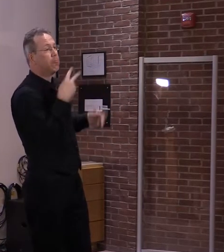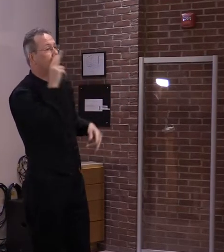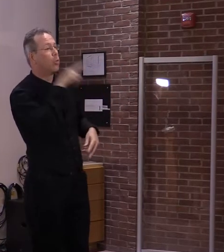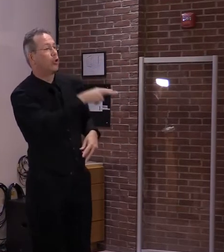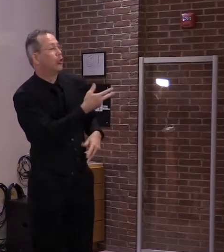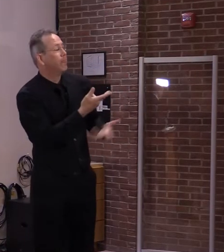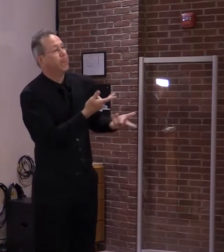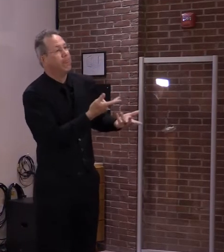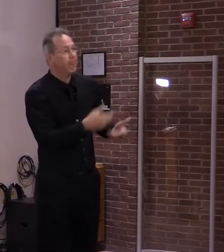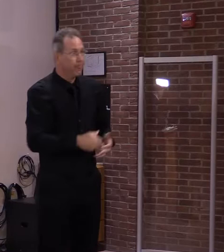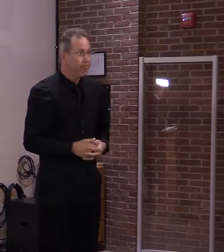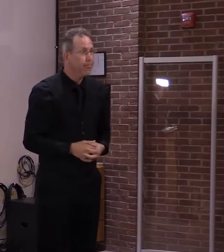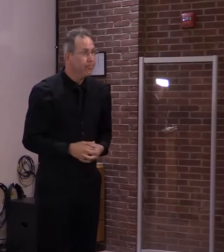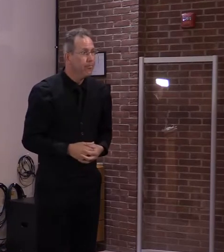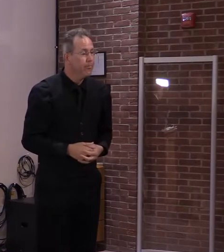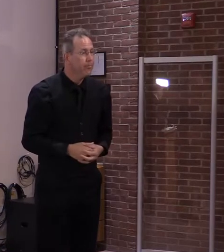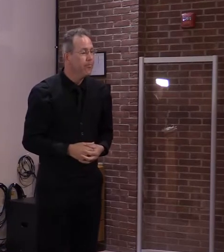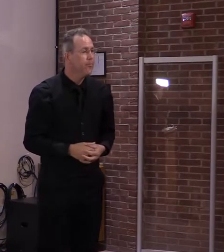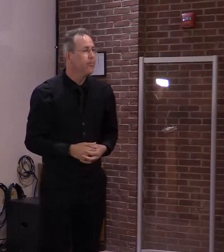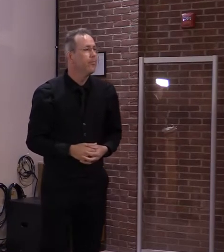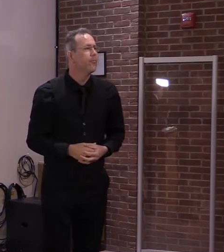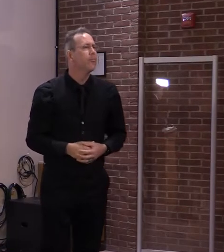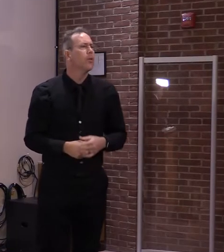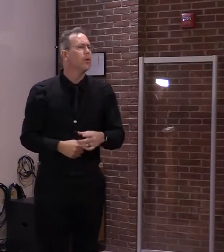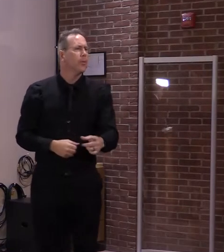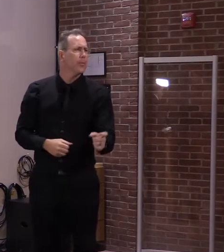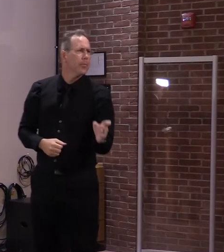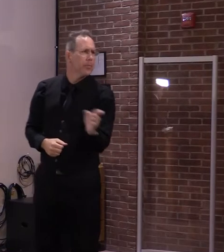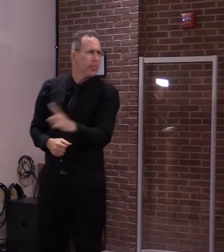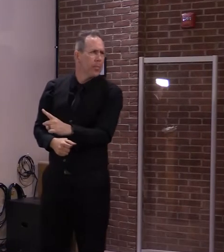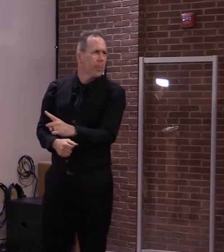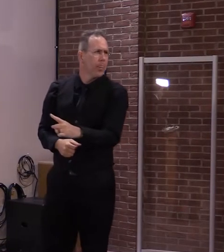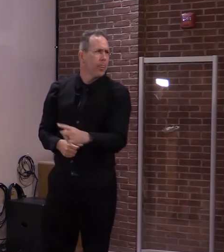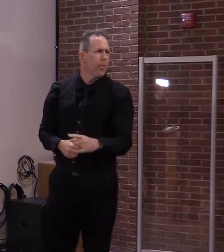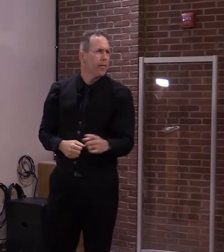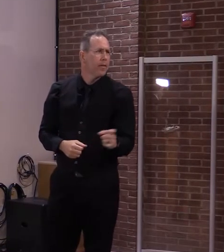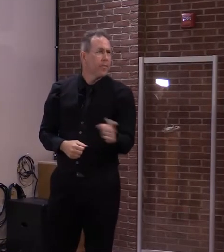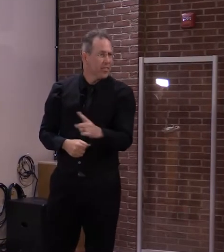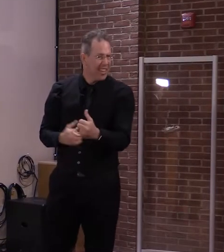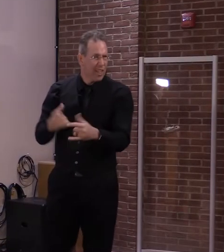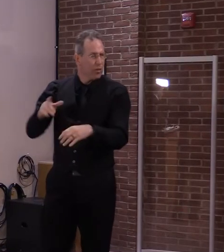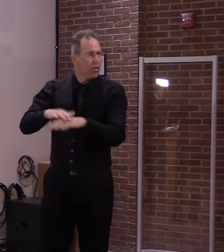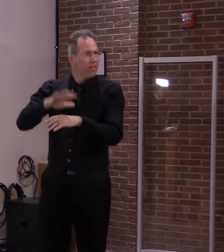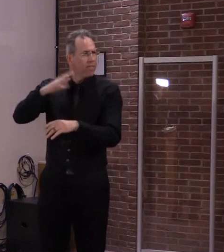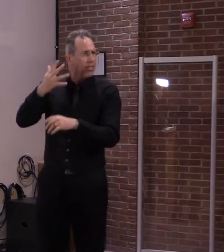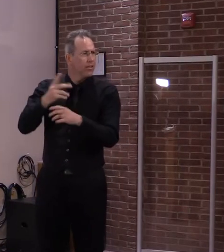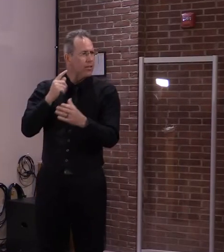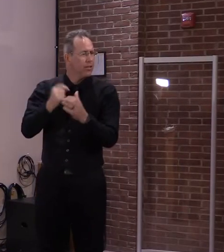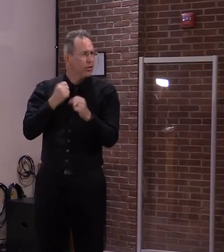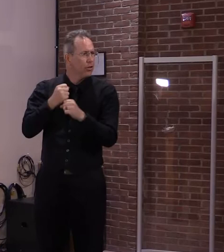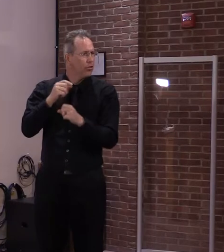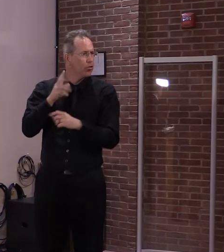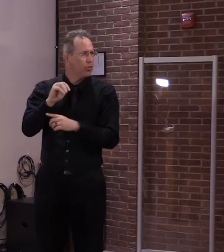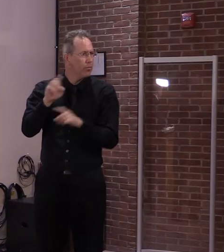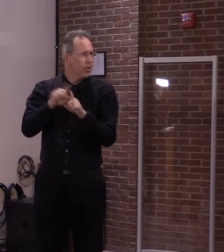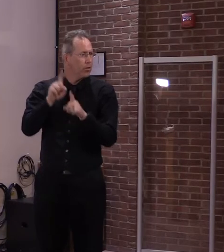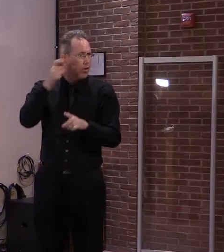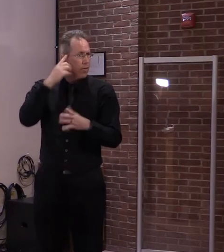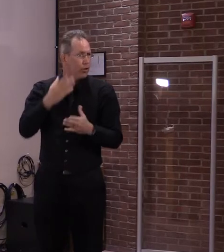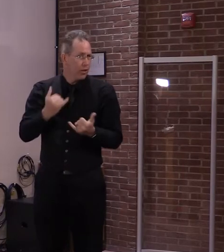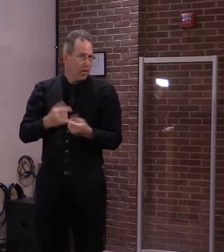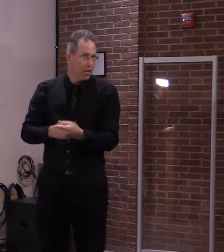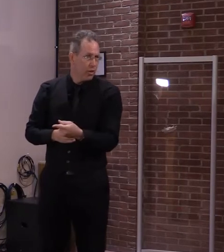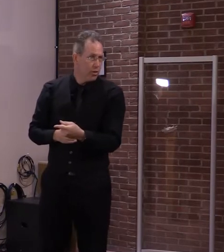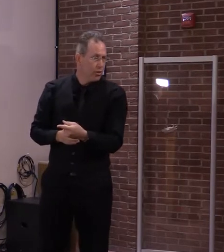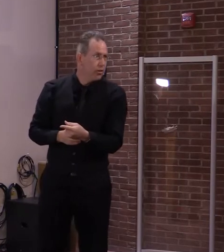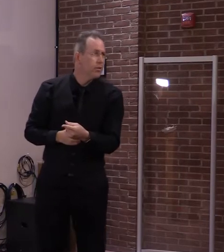Look, you've been governor now for a year in your fifth year, so I'm wondering how you're going to work with the legislature to ensure that this actually